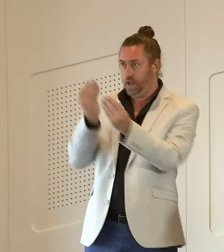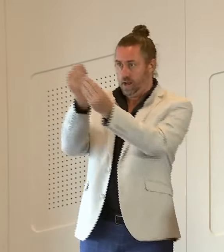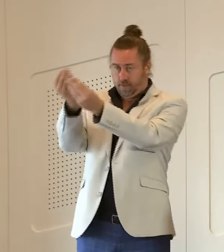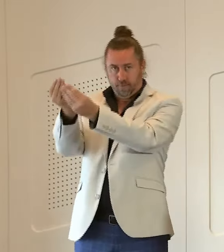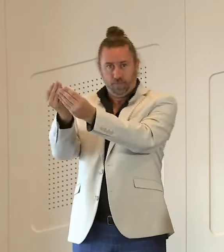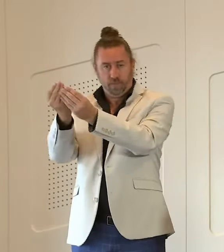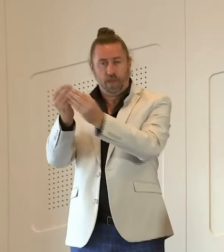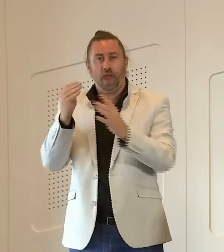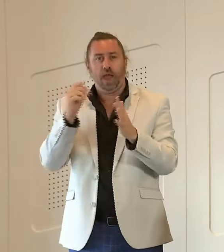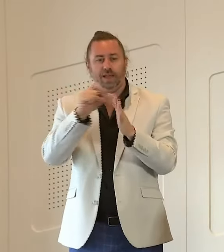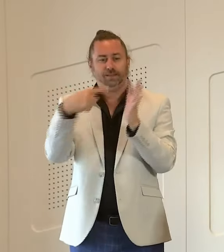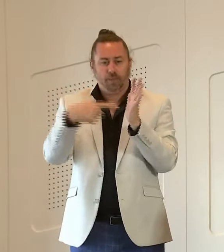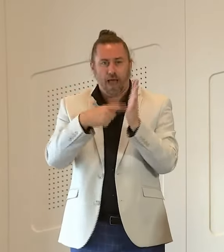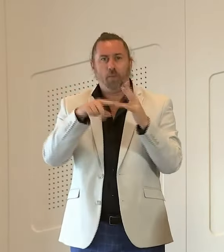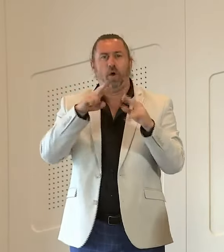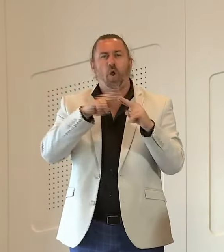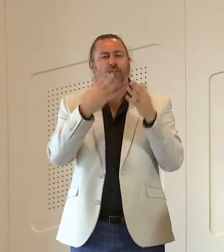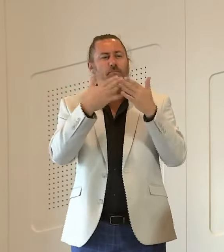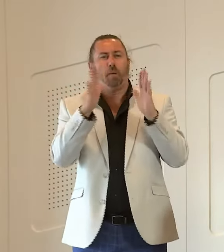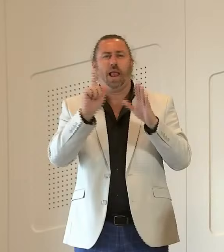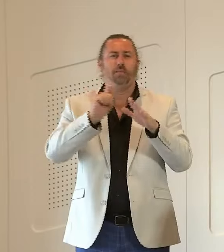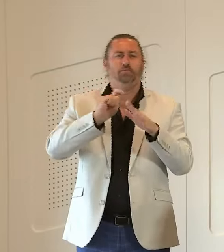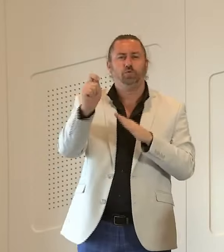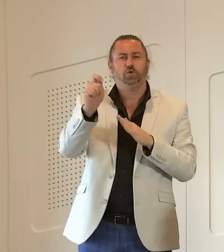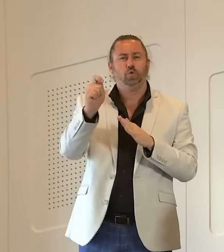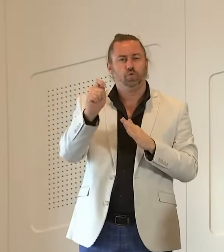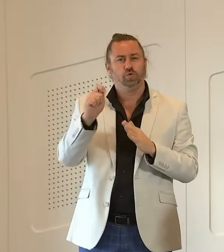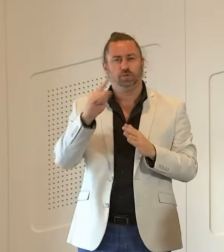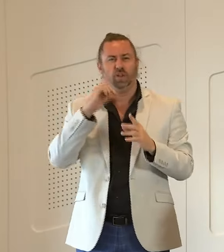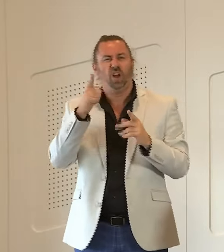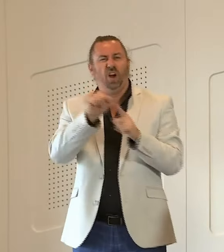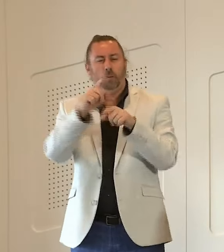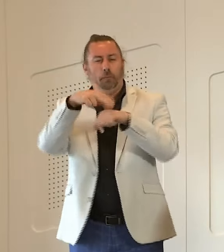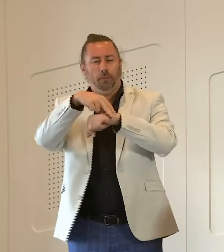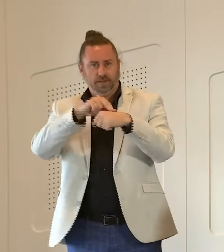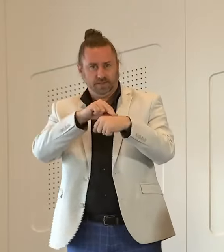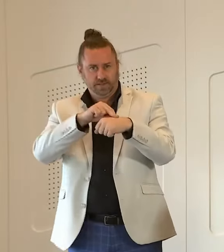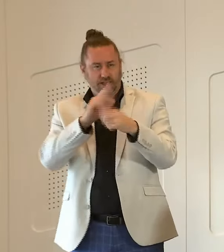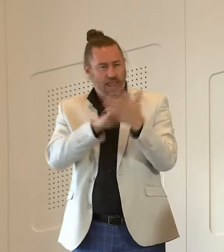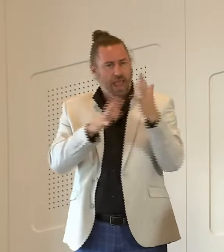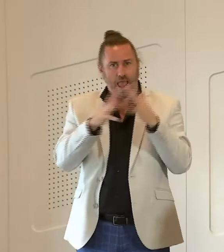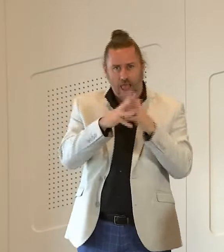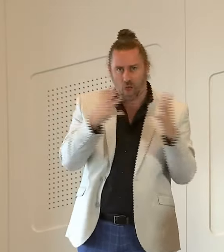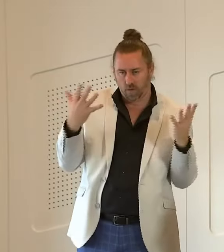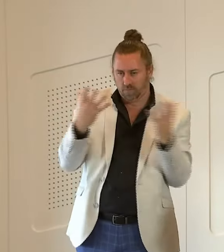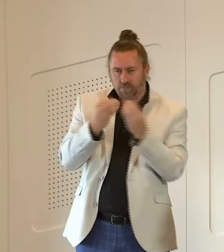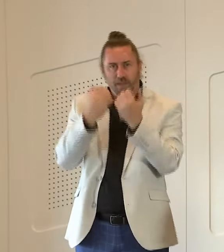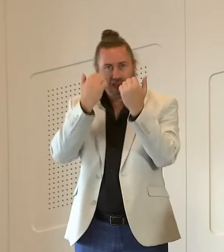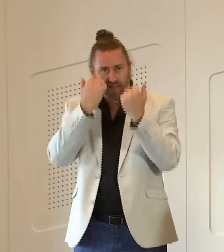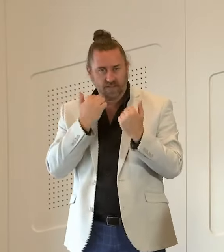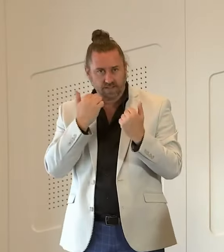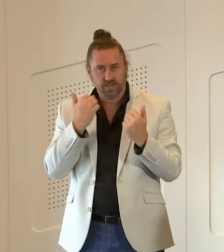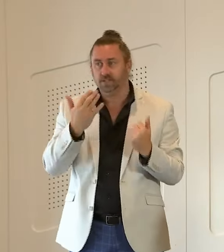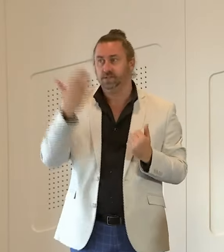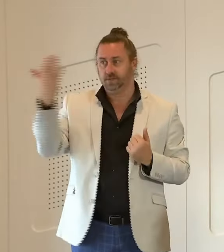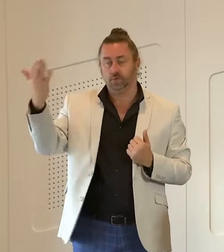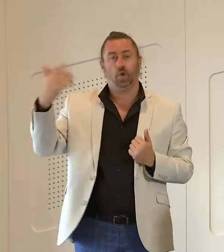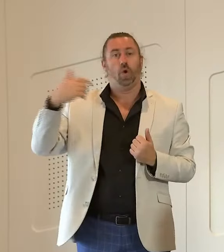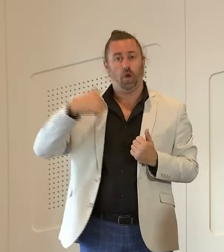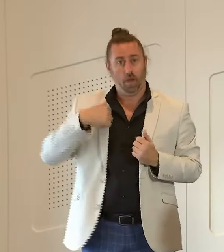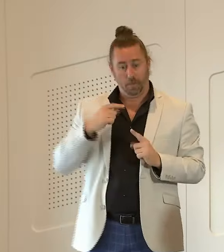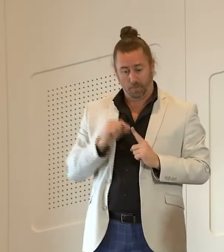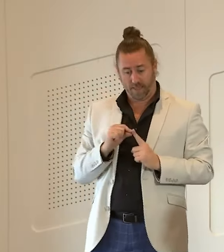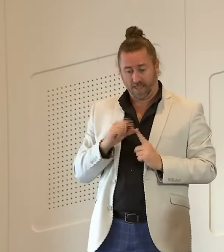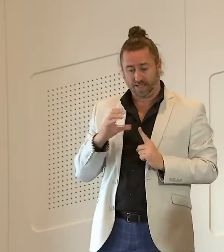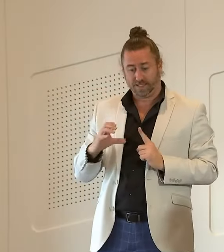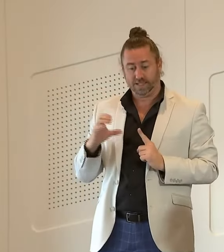from the dpp you will see from the government's response that we accept all of the recommendations of the p triple c